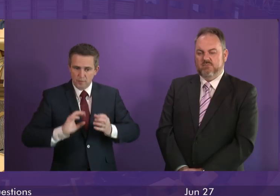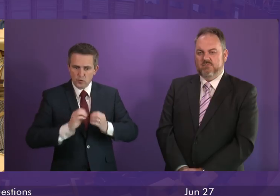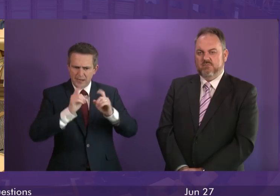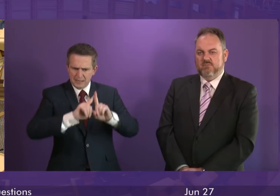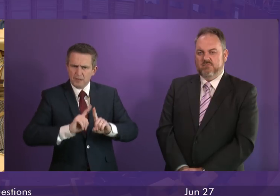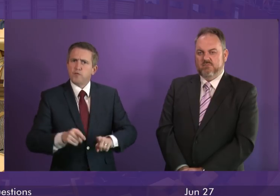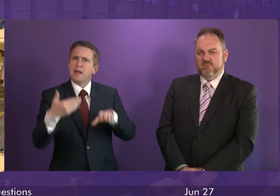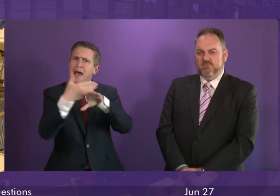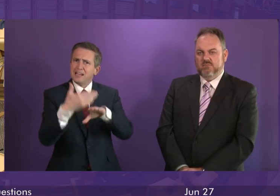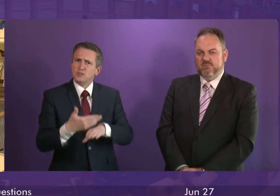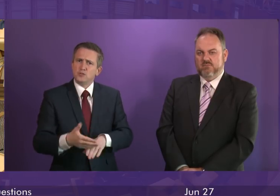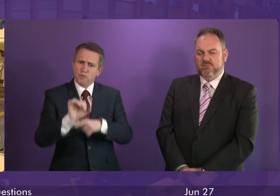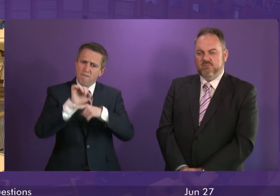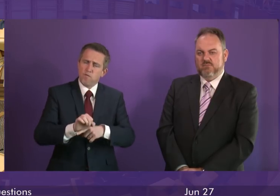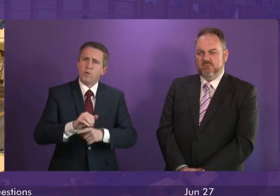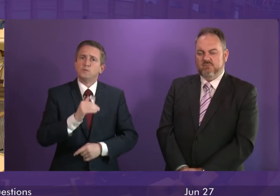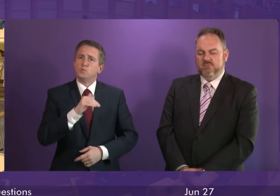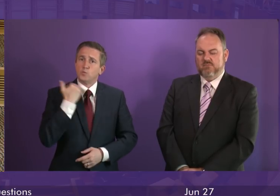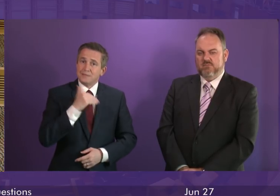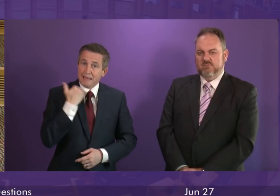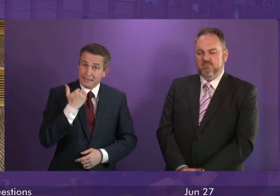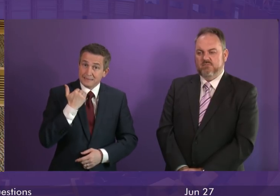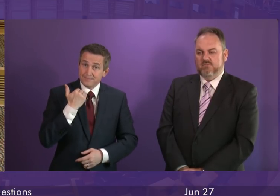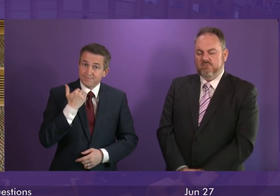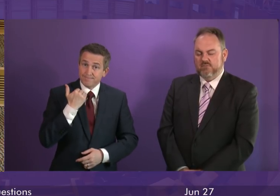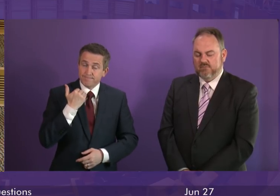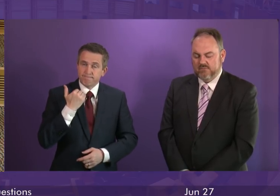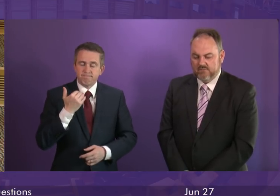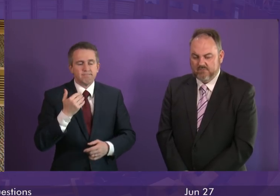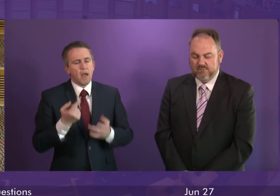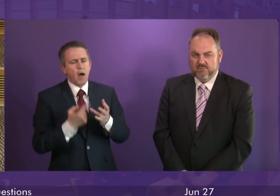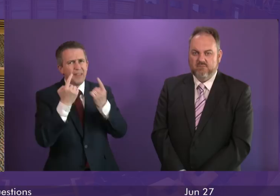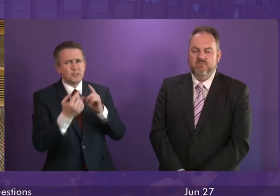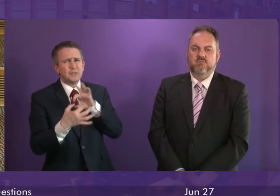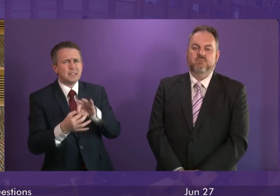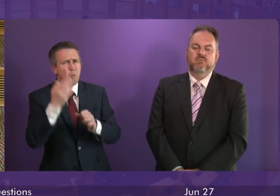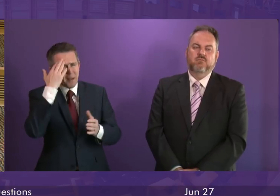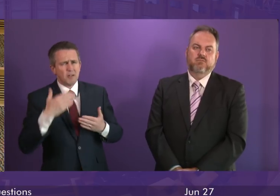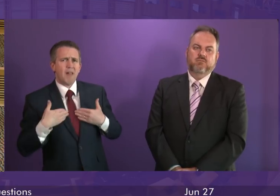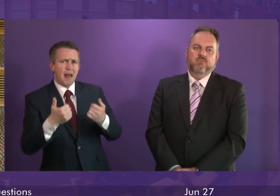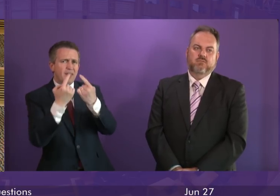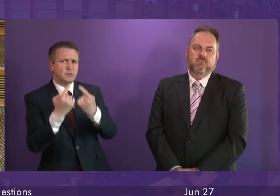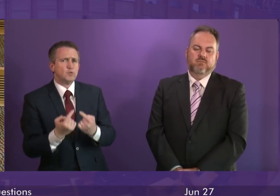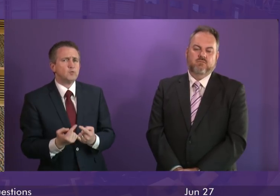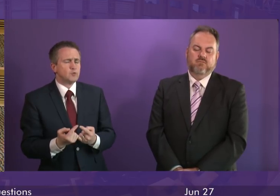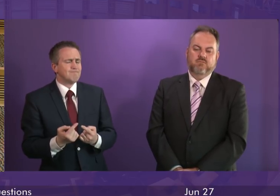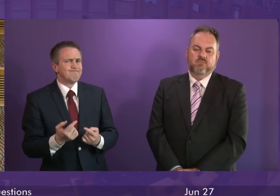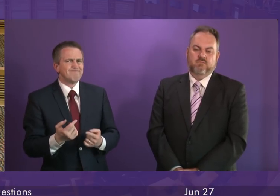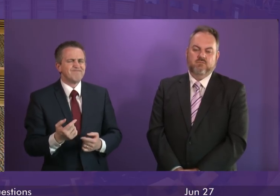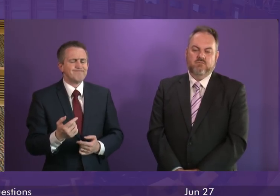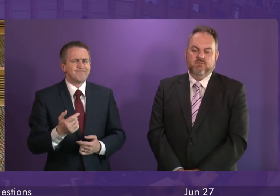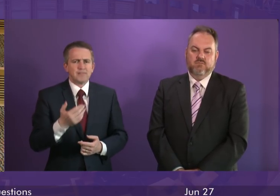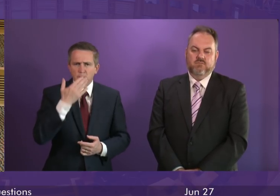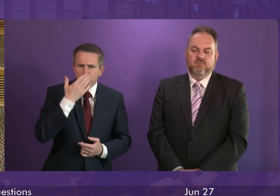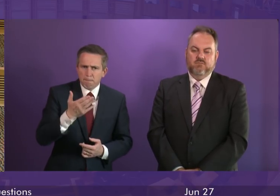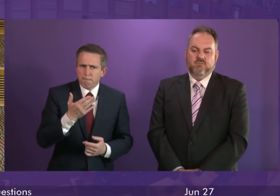that we are taking. In terms of the broader mental health question, of course we have a situation where more